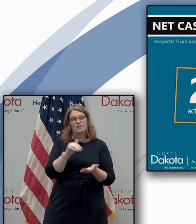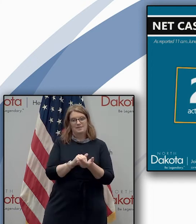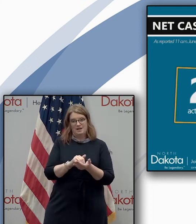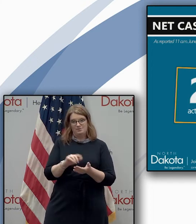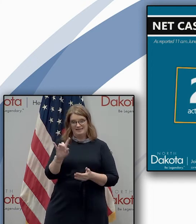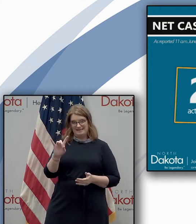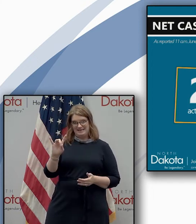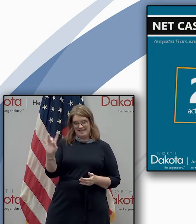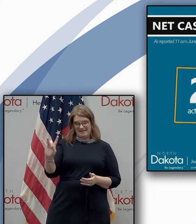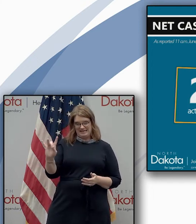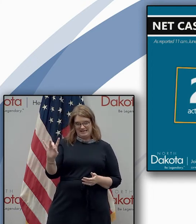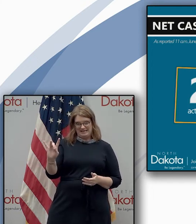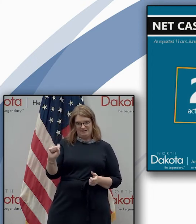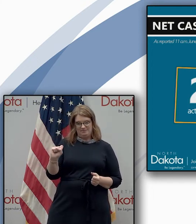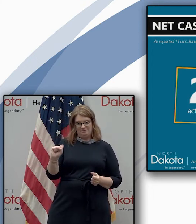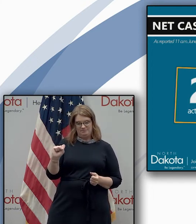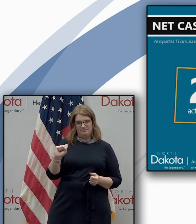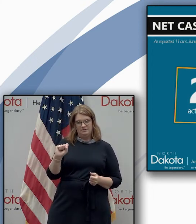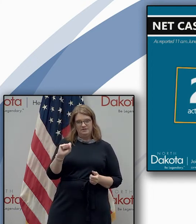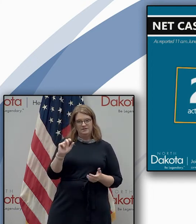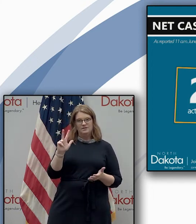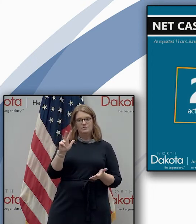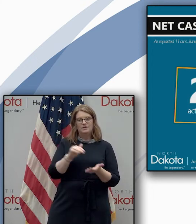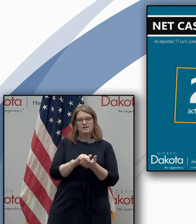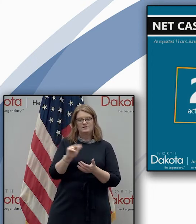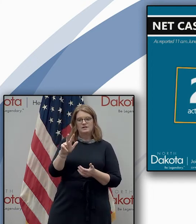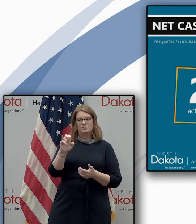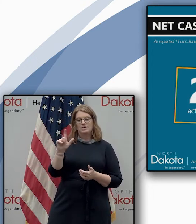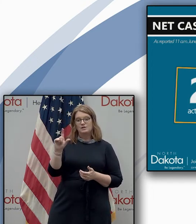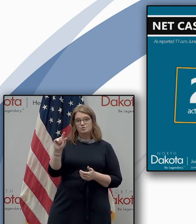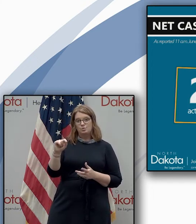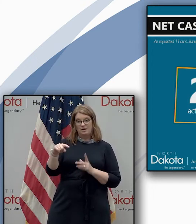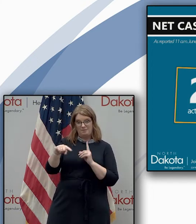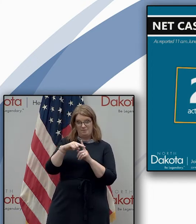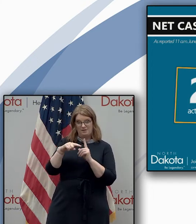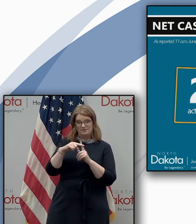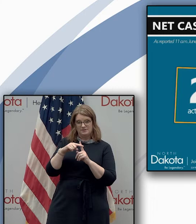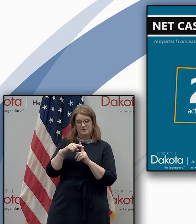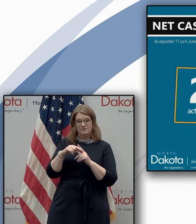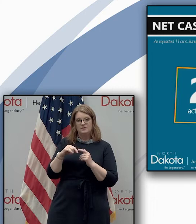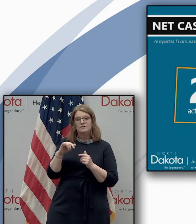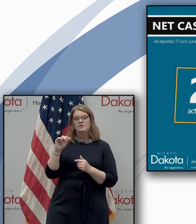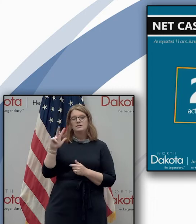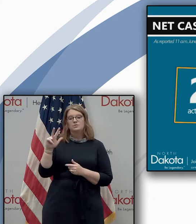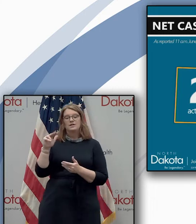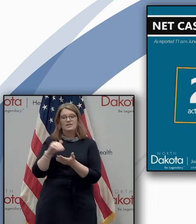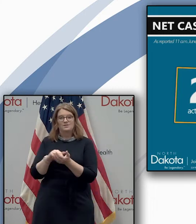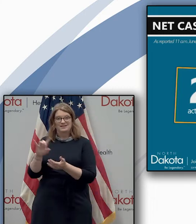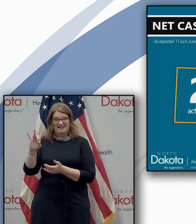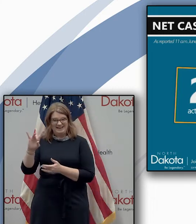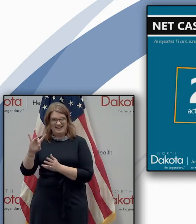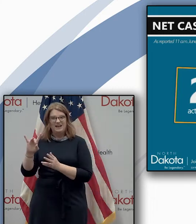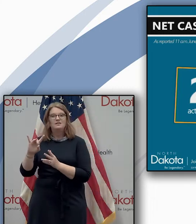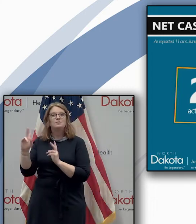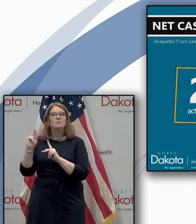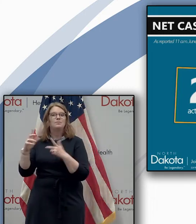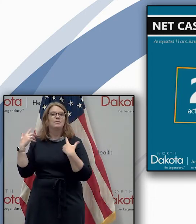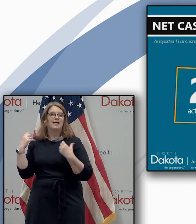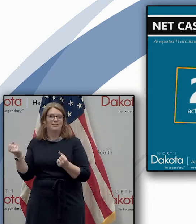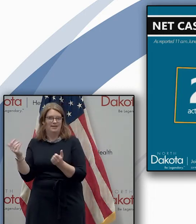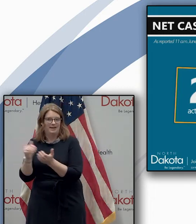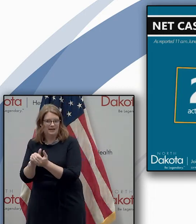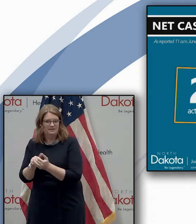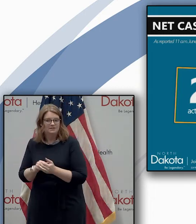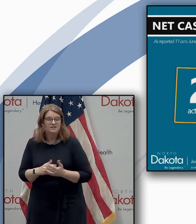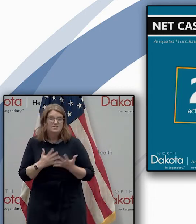and three hundred and twenty positives we've seen three thousand and eight individuals recover but sadly